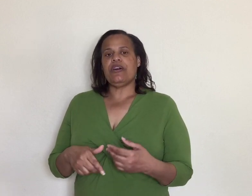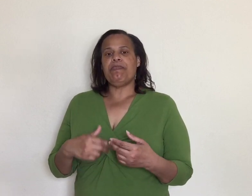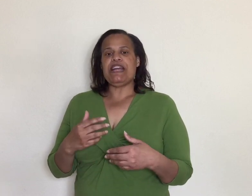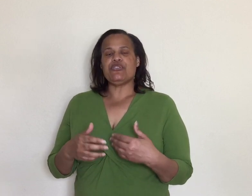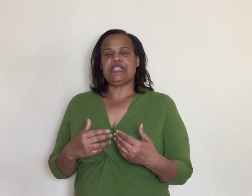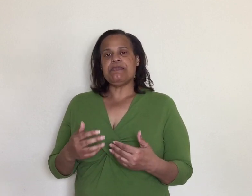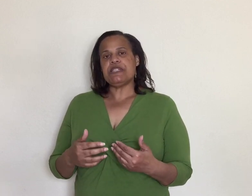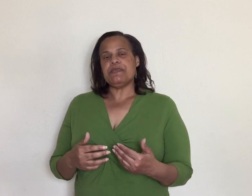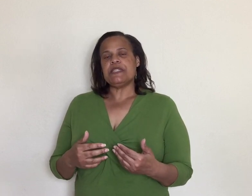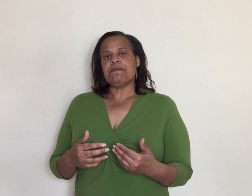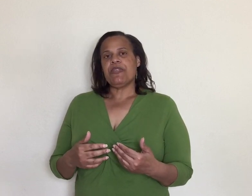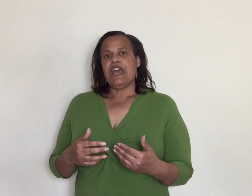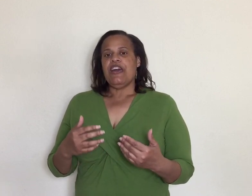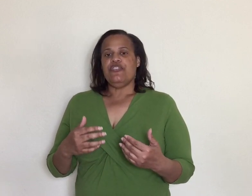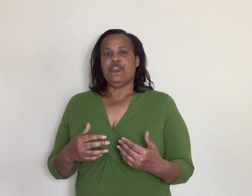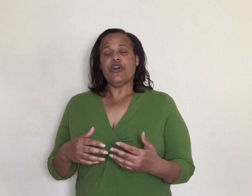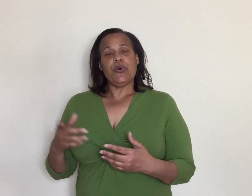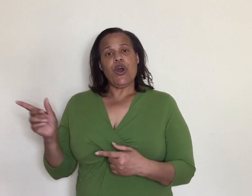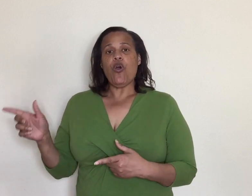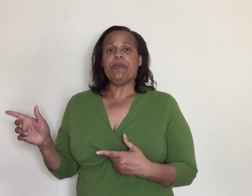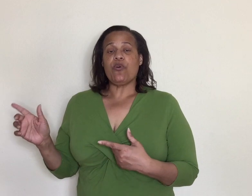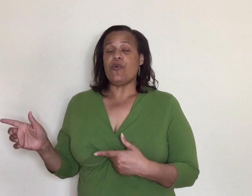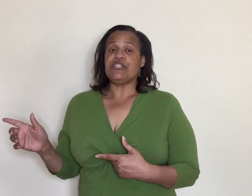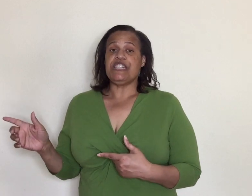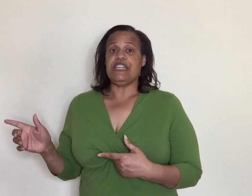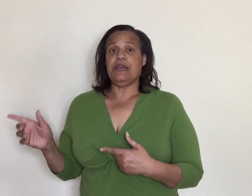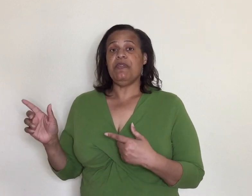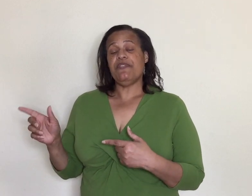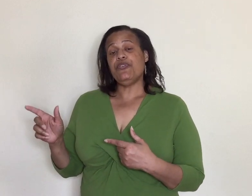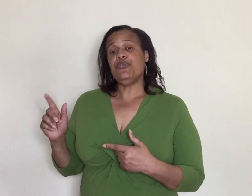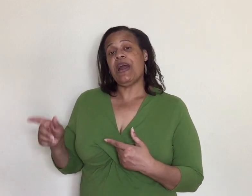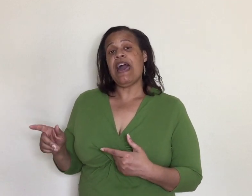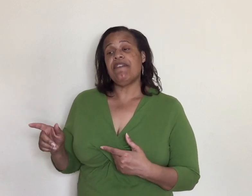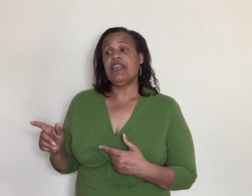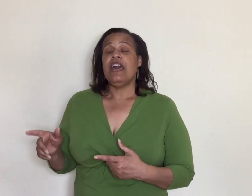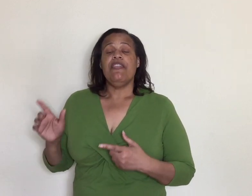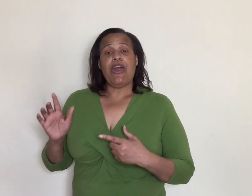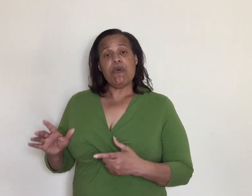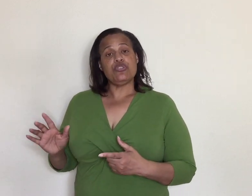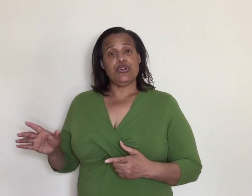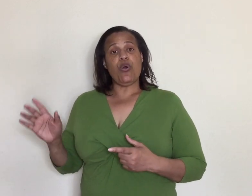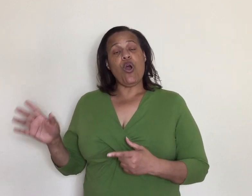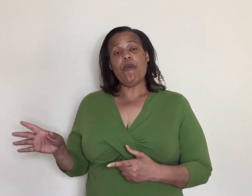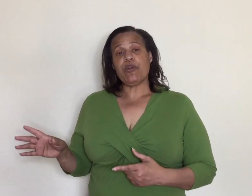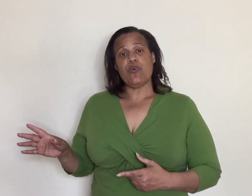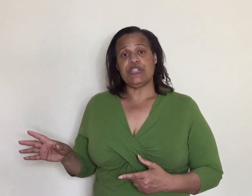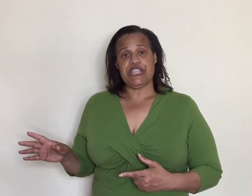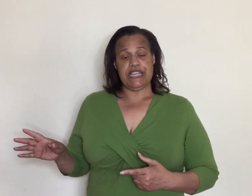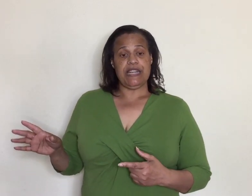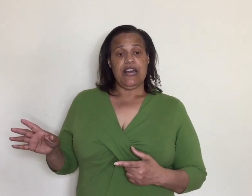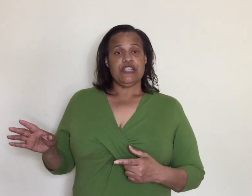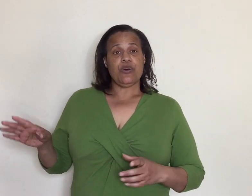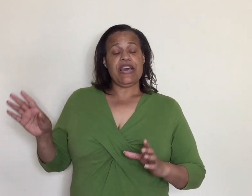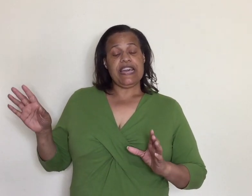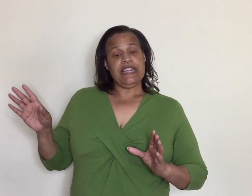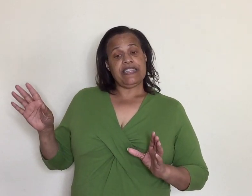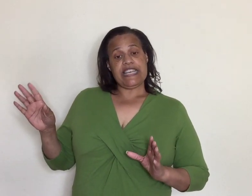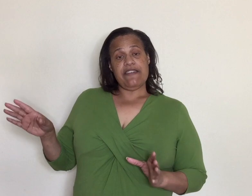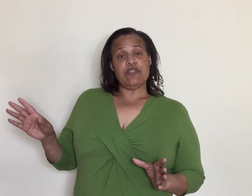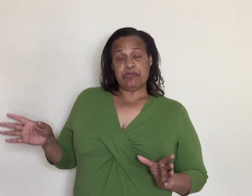major symptoms you're going home in quarantine even if you do have it they want you to go home in quarantine so they can save those